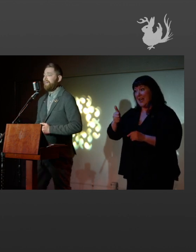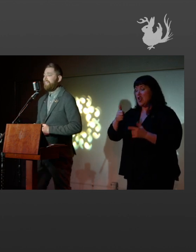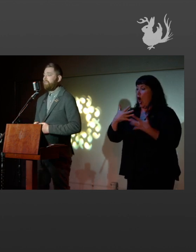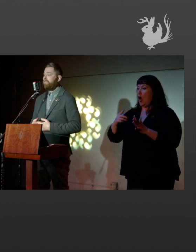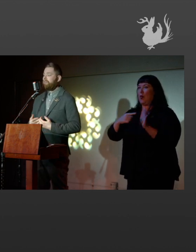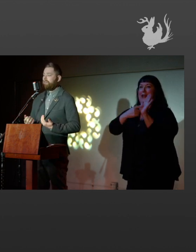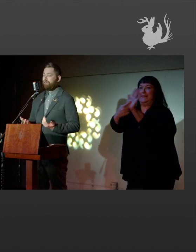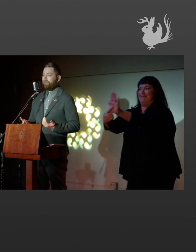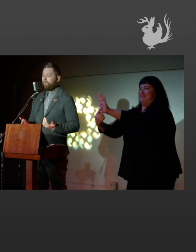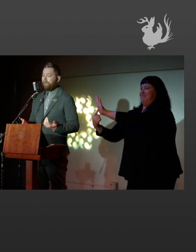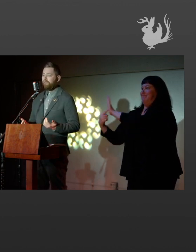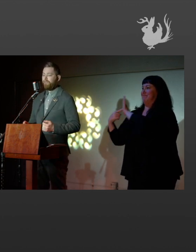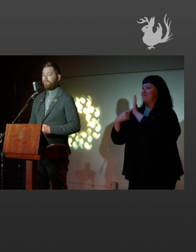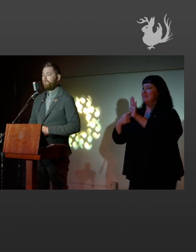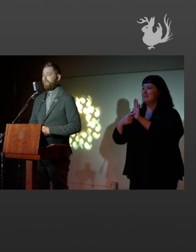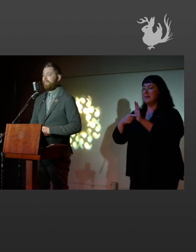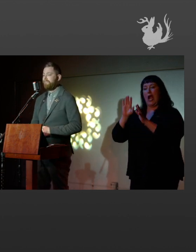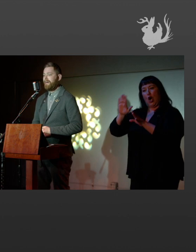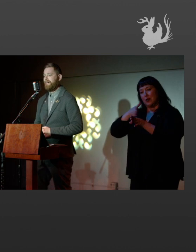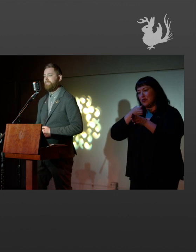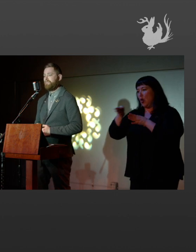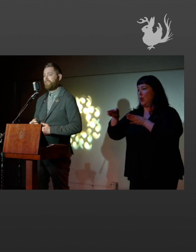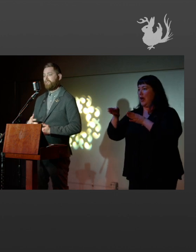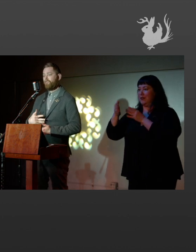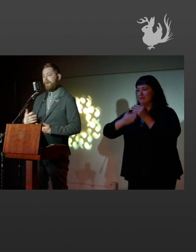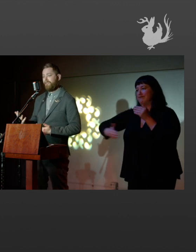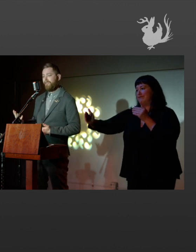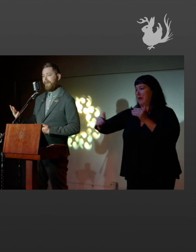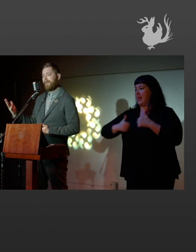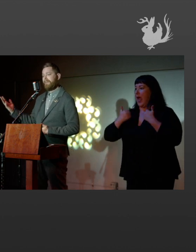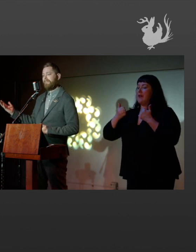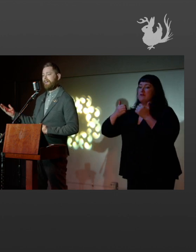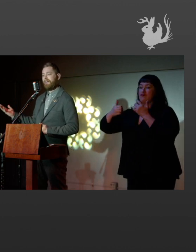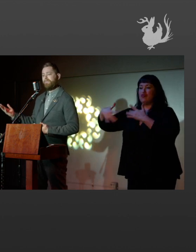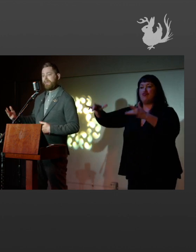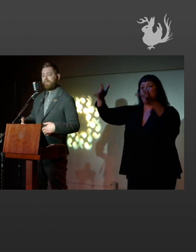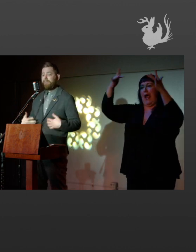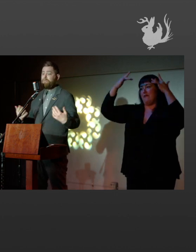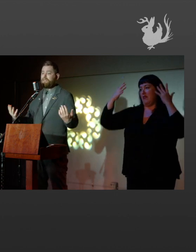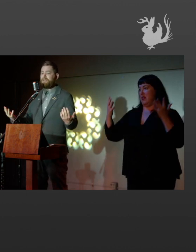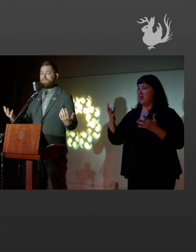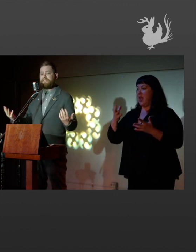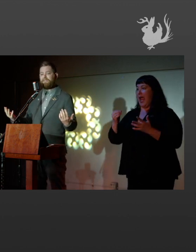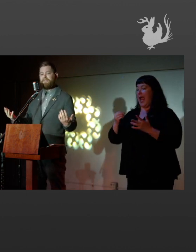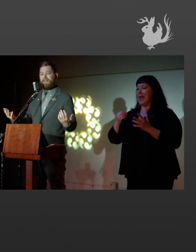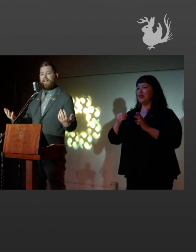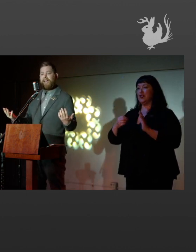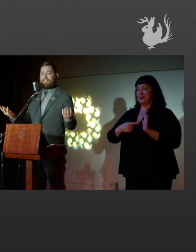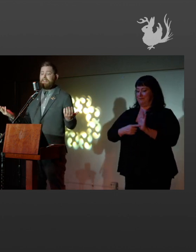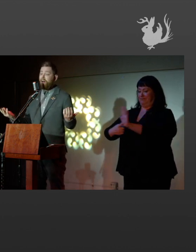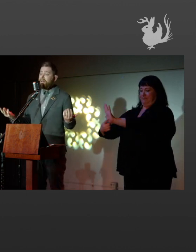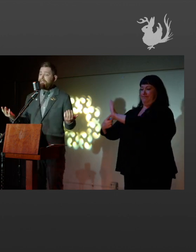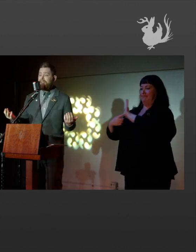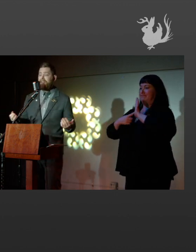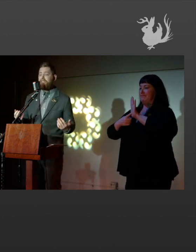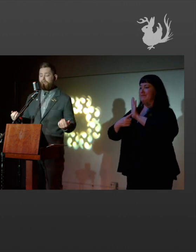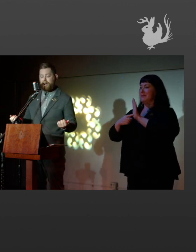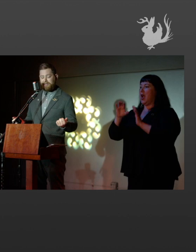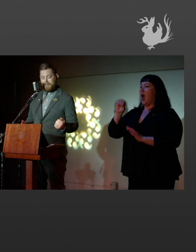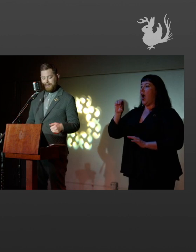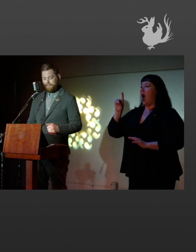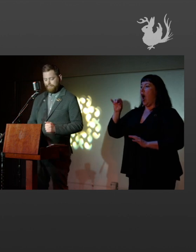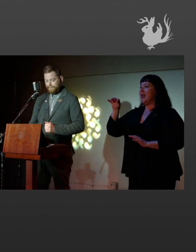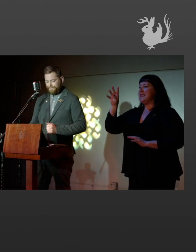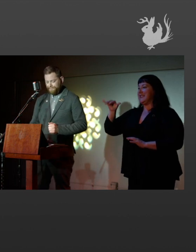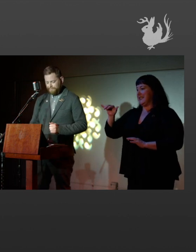display. And that would be her career for her whole life. She would travel and basically present herself as an oddity and a